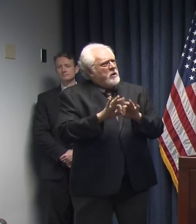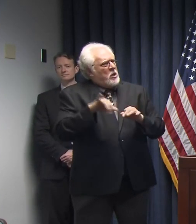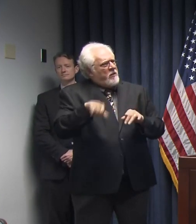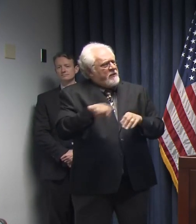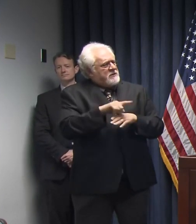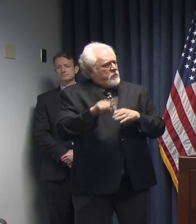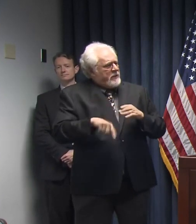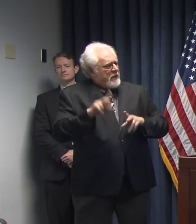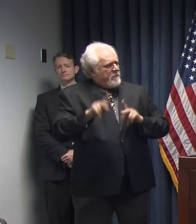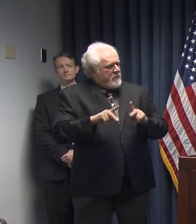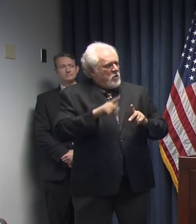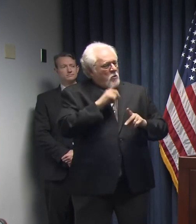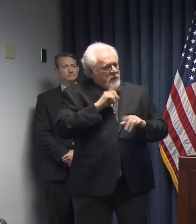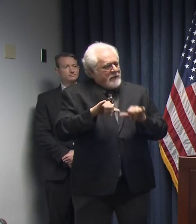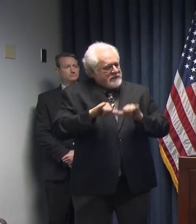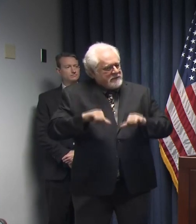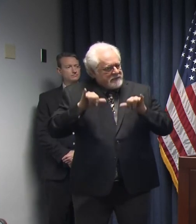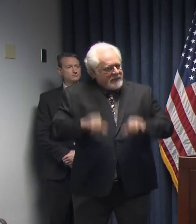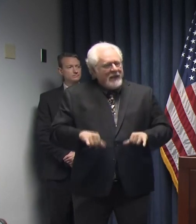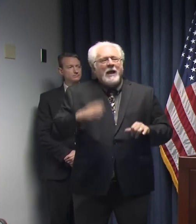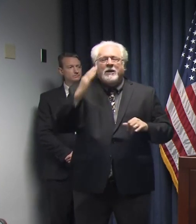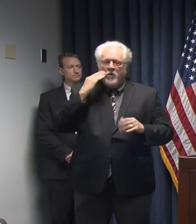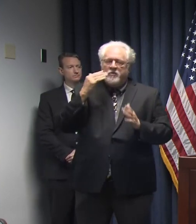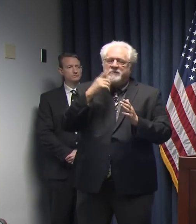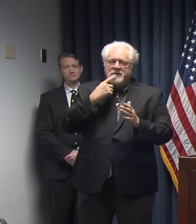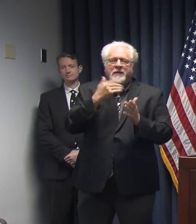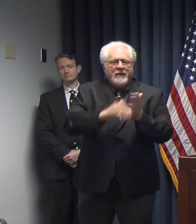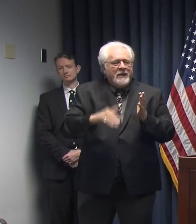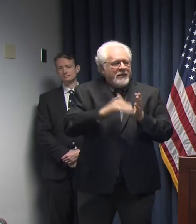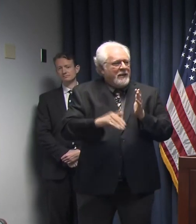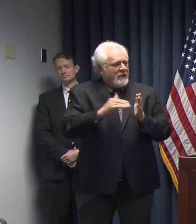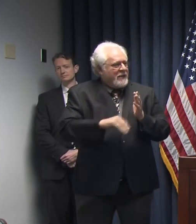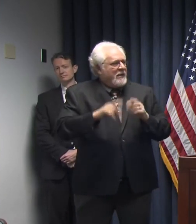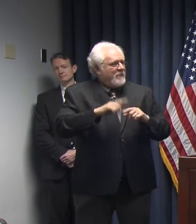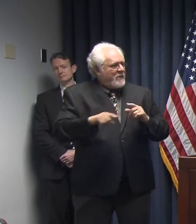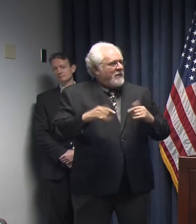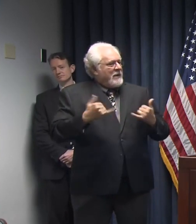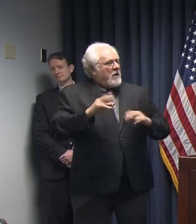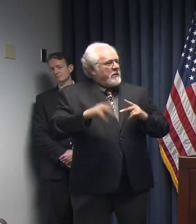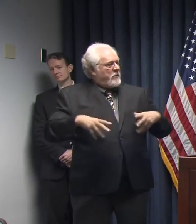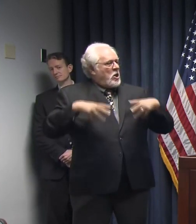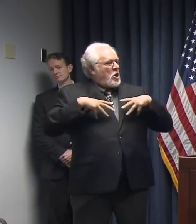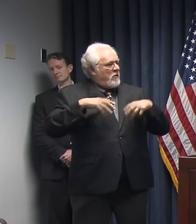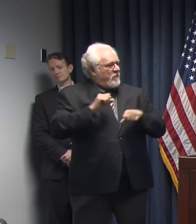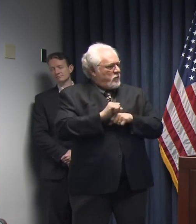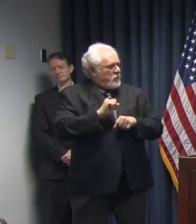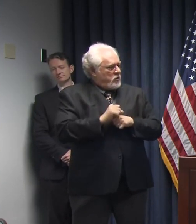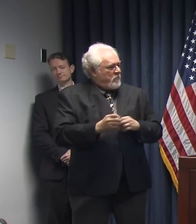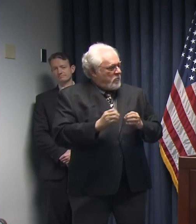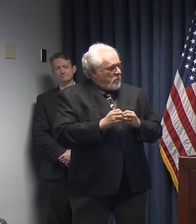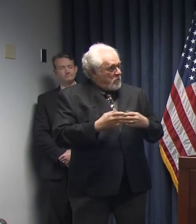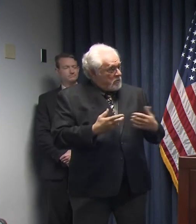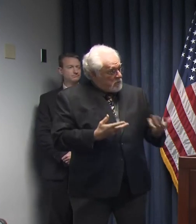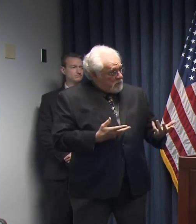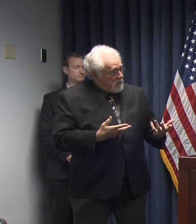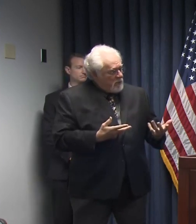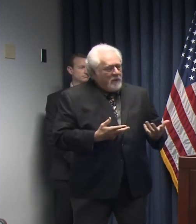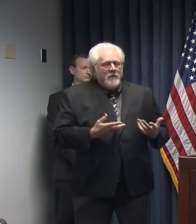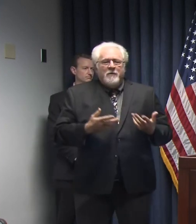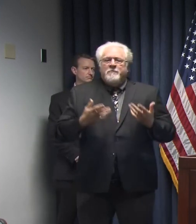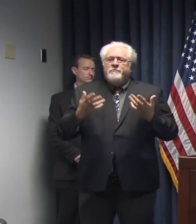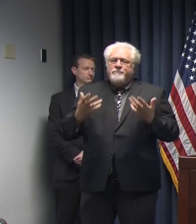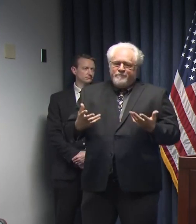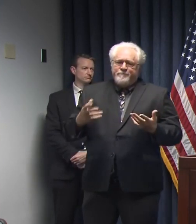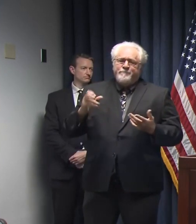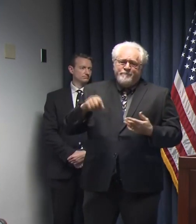weekend that people really hunker down? And then I know you've reiterated it, but the message for now that people are off work more so that it's a weekend. Yeah, look,